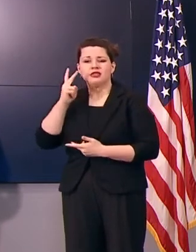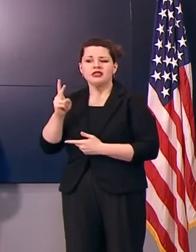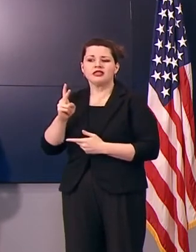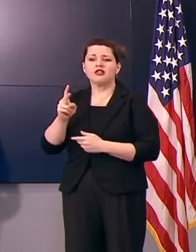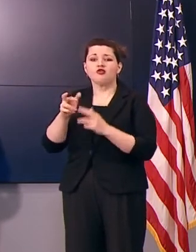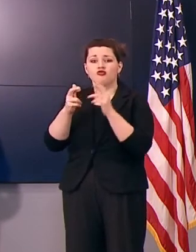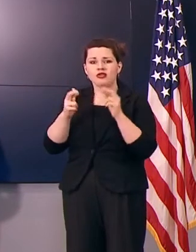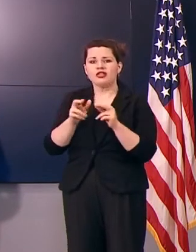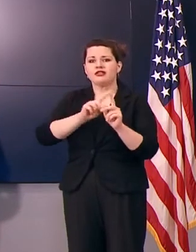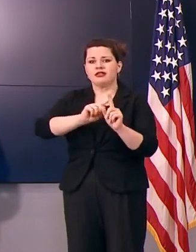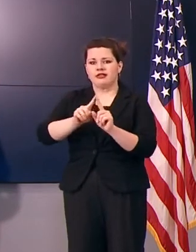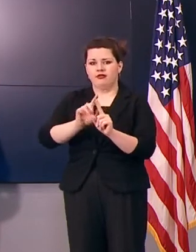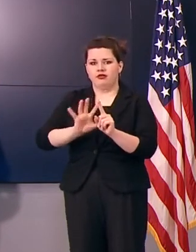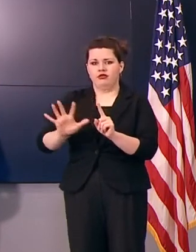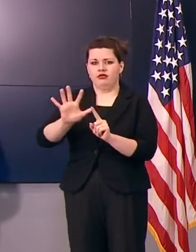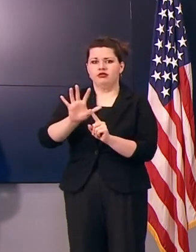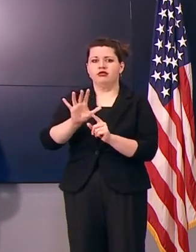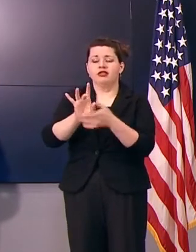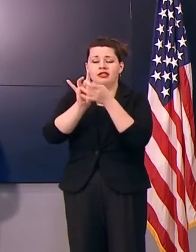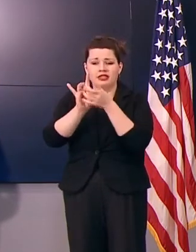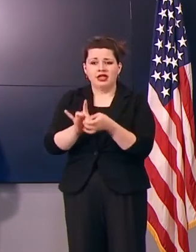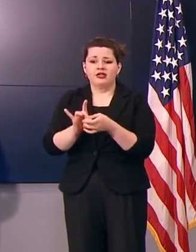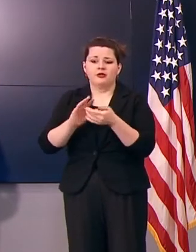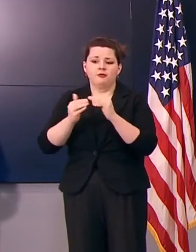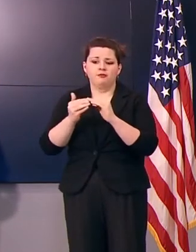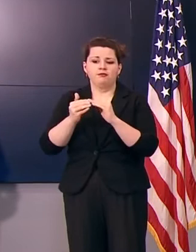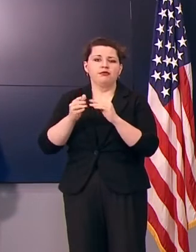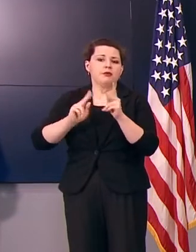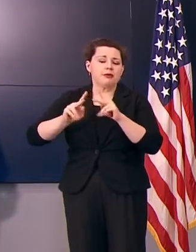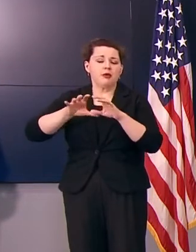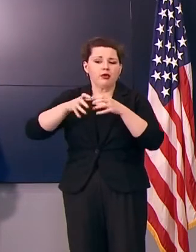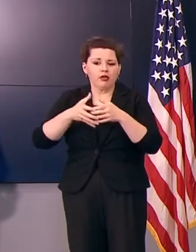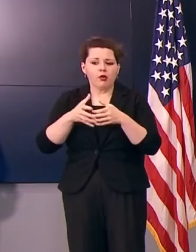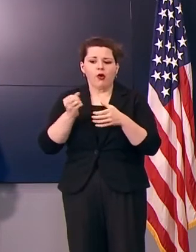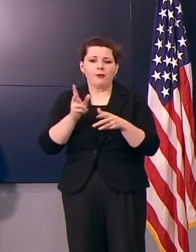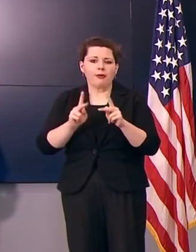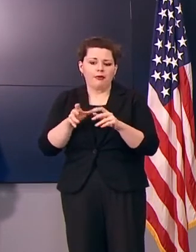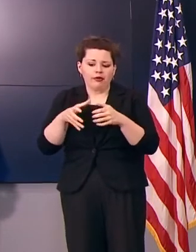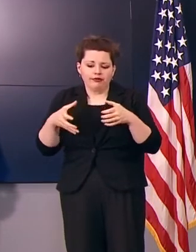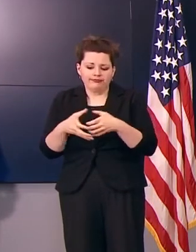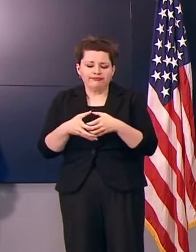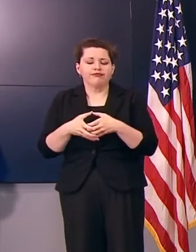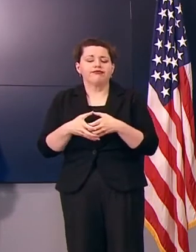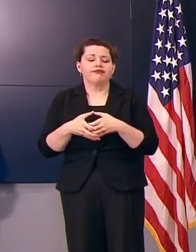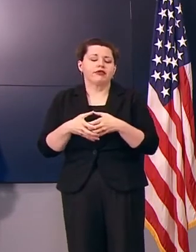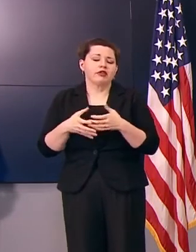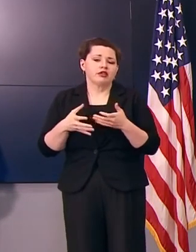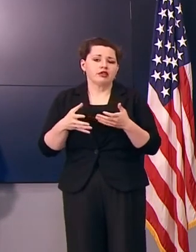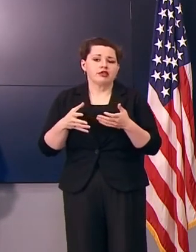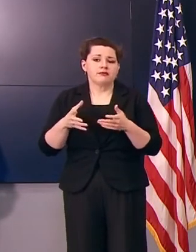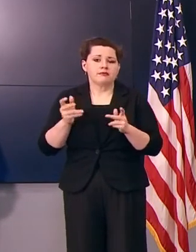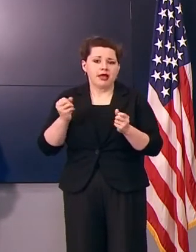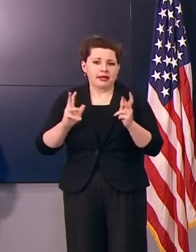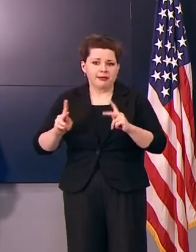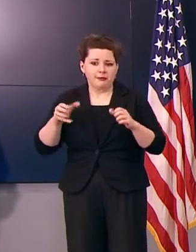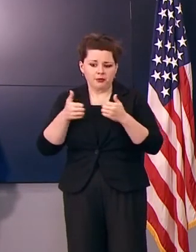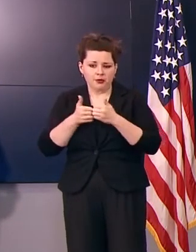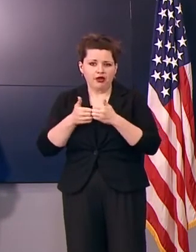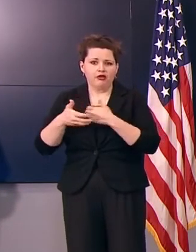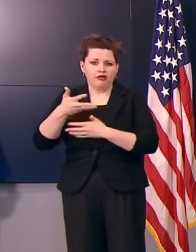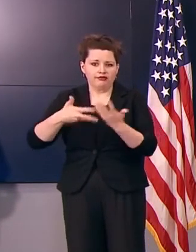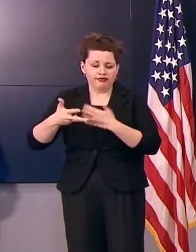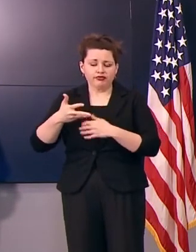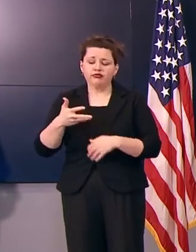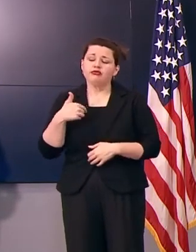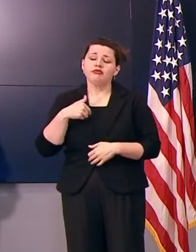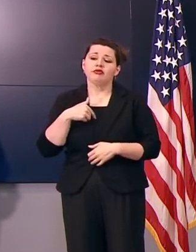regions, particularly around populations or places where people gather, so congregate settings. And so, again, we use the information